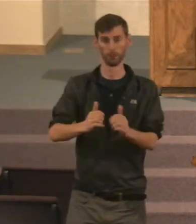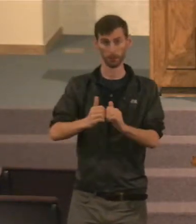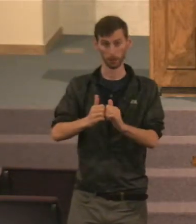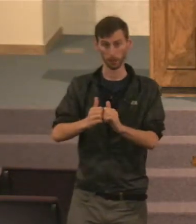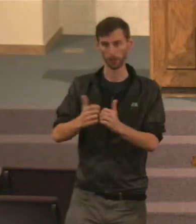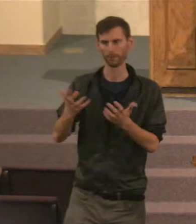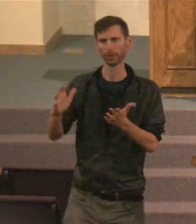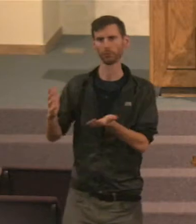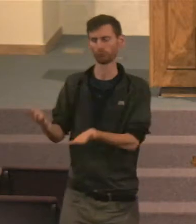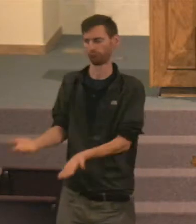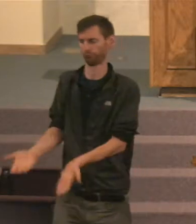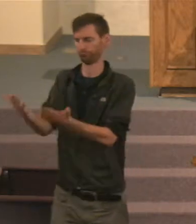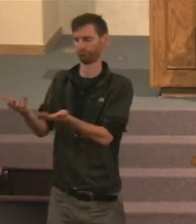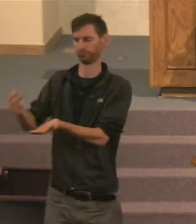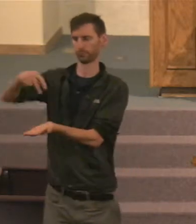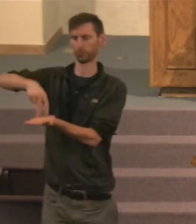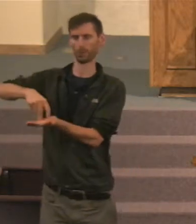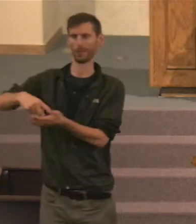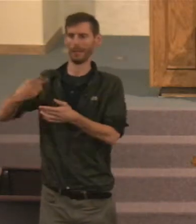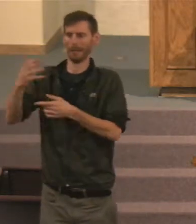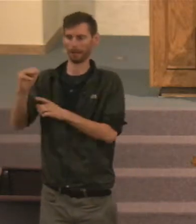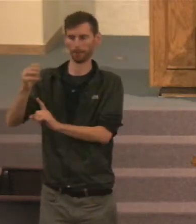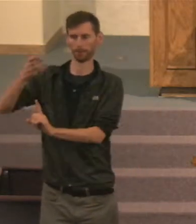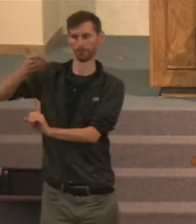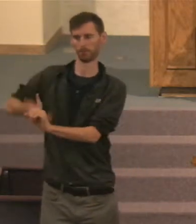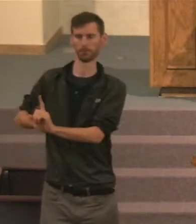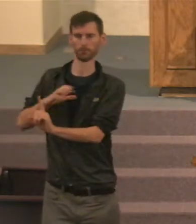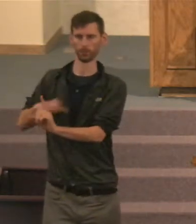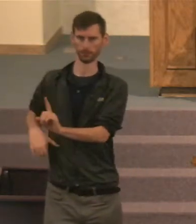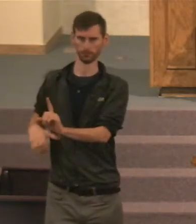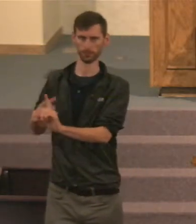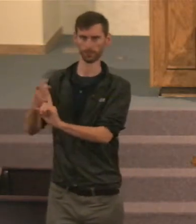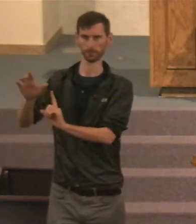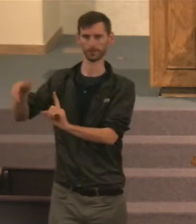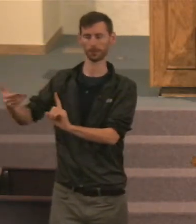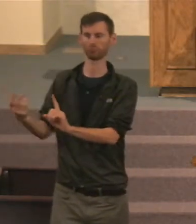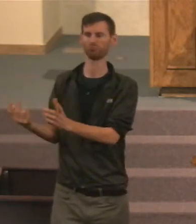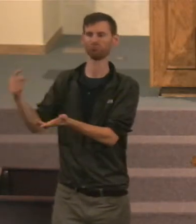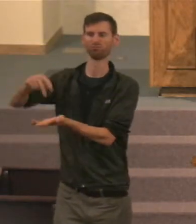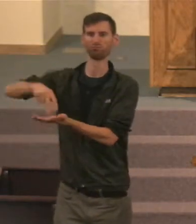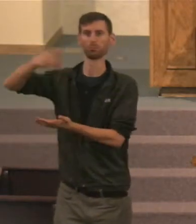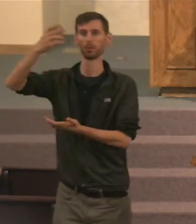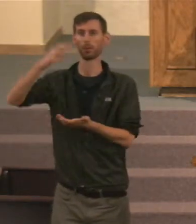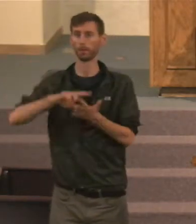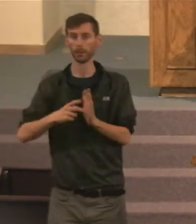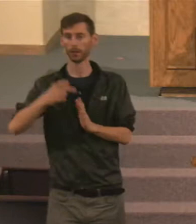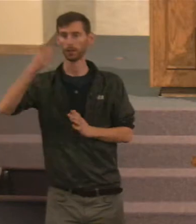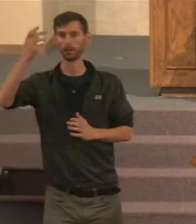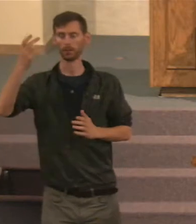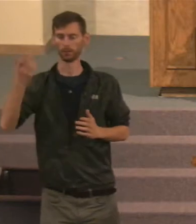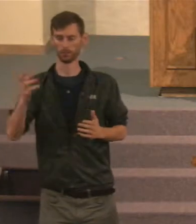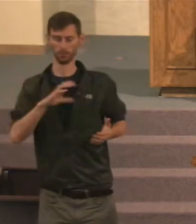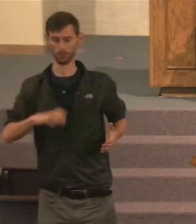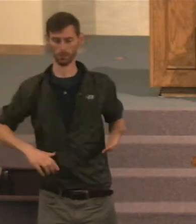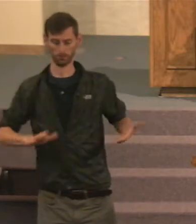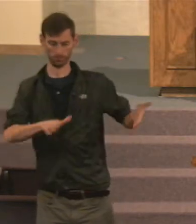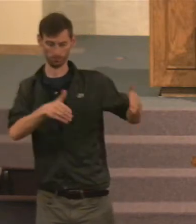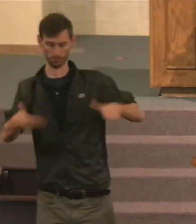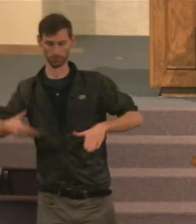That's talking about Christ. And so, God has risen Christ, From the dead. And now, When the judgment comes,